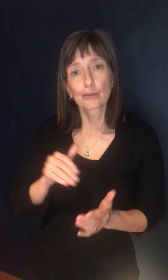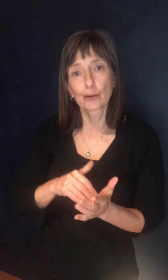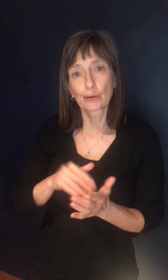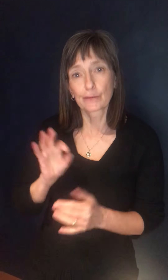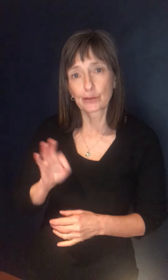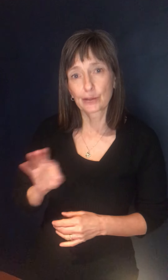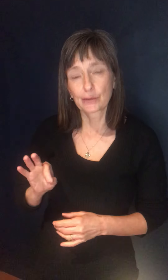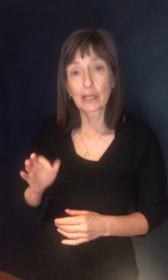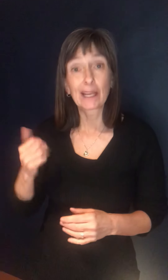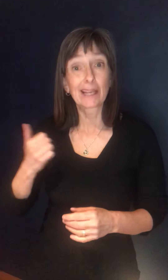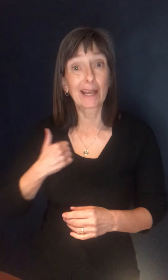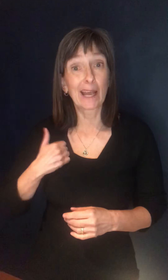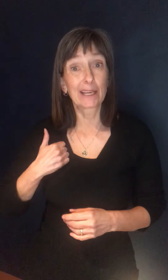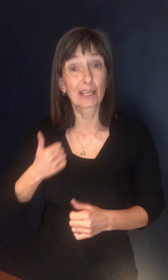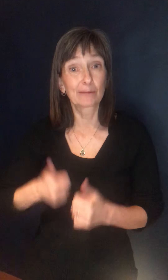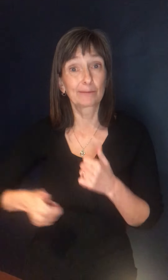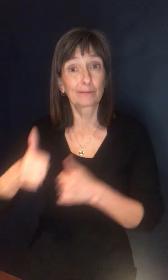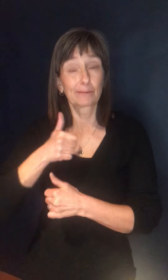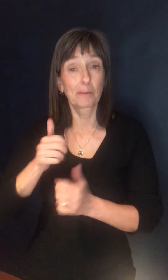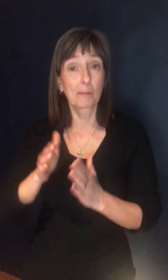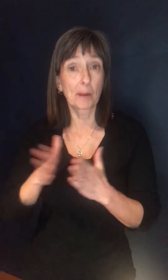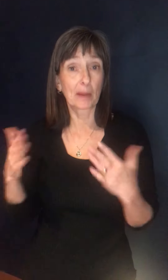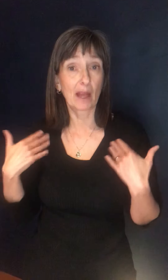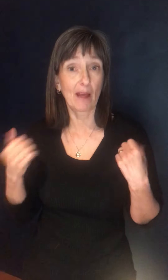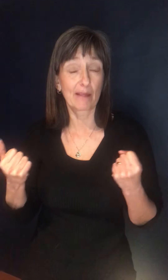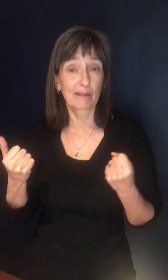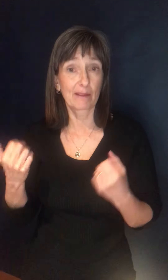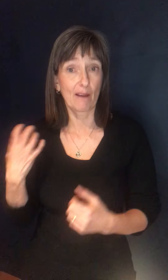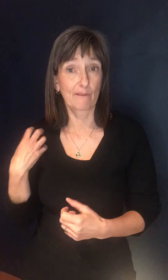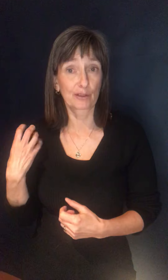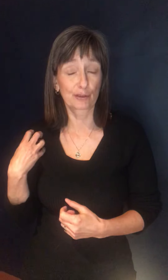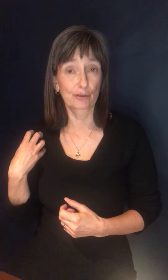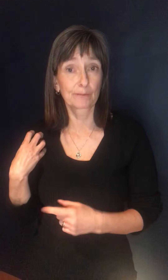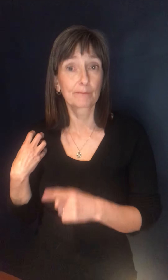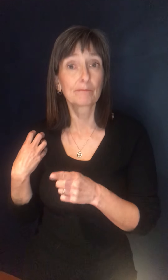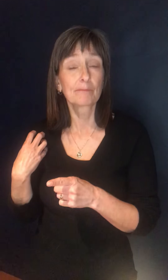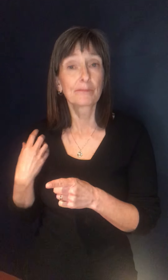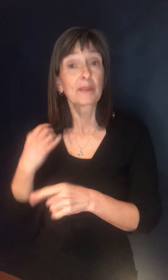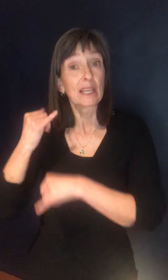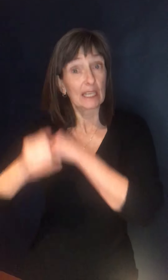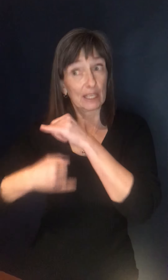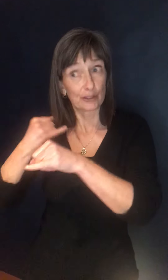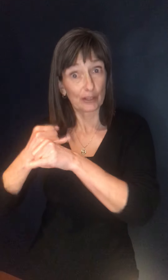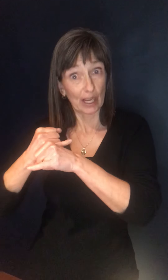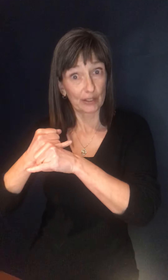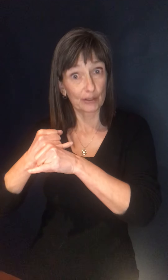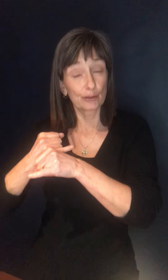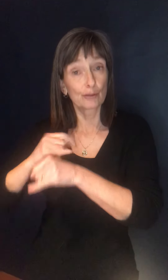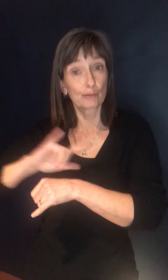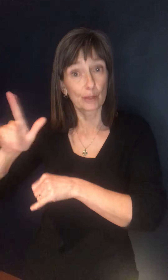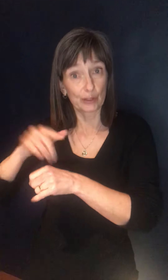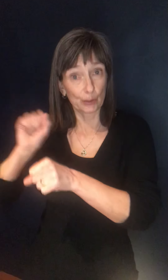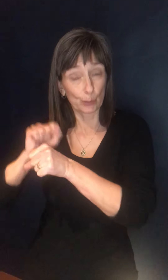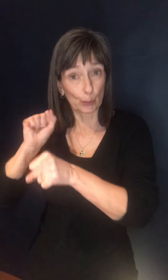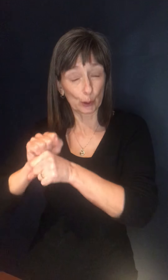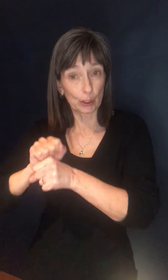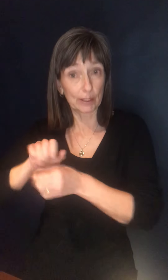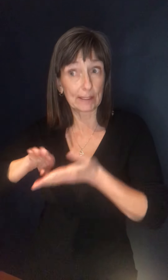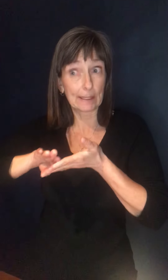public health officer granted quarantine exemption to international rotation workers in this province,